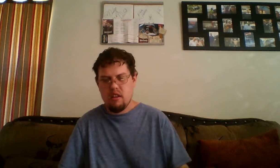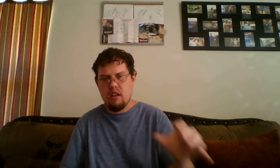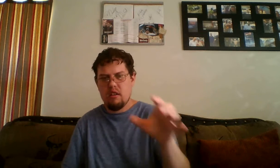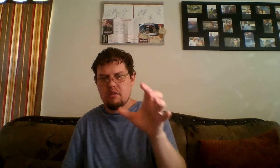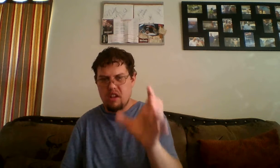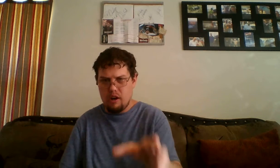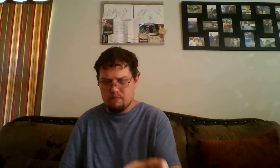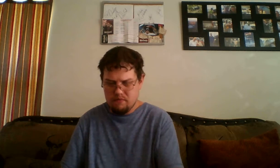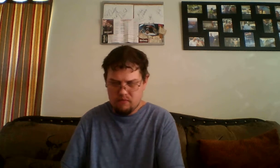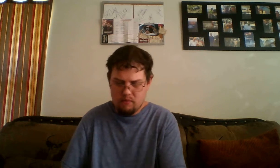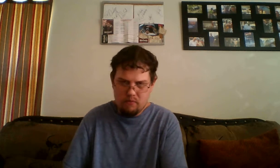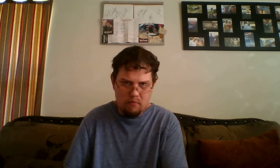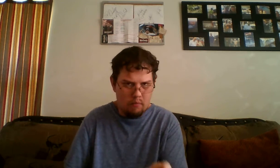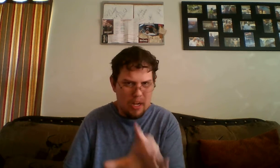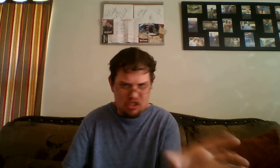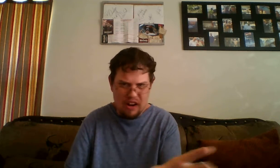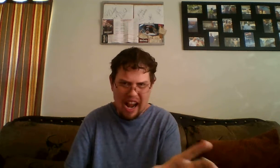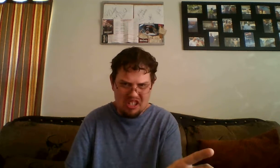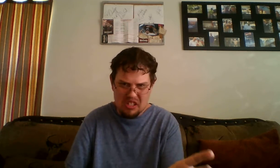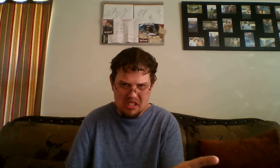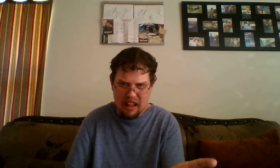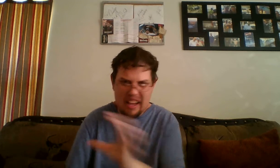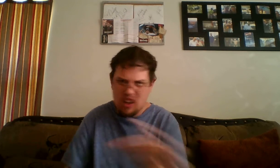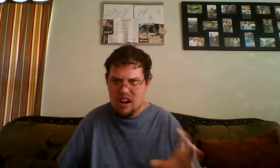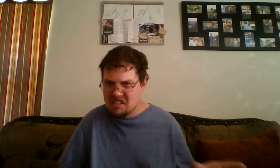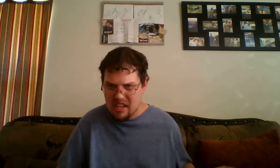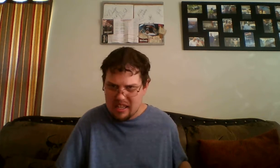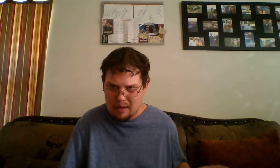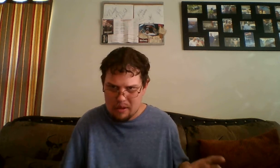So, mixed reactions. I can already see it coming.